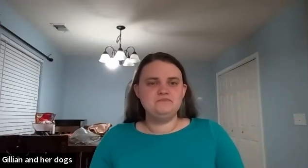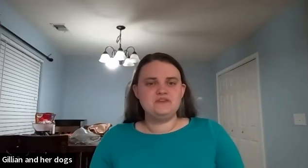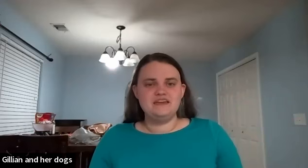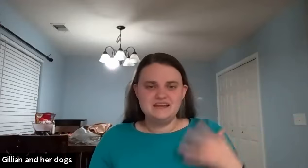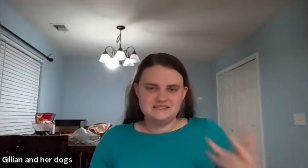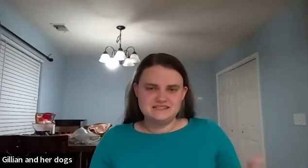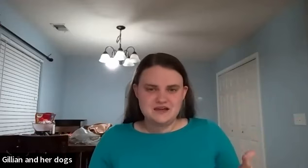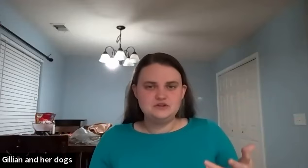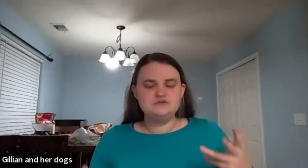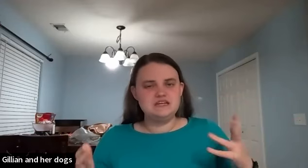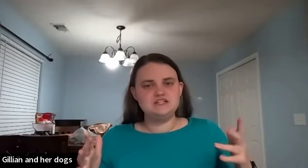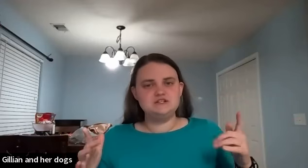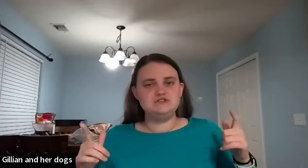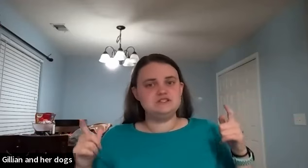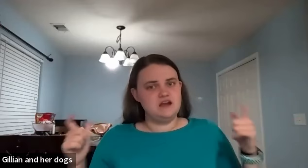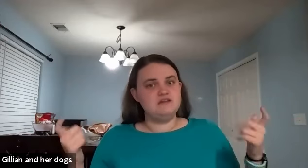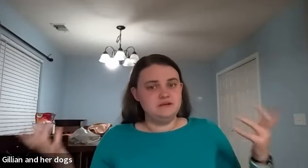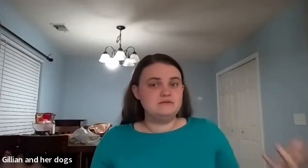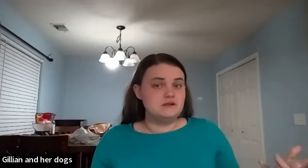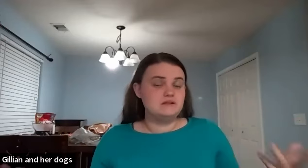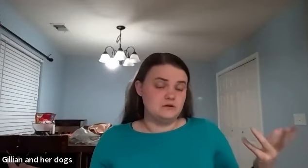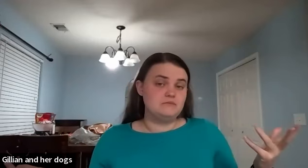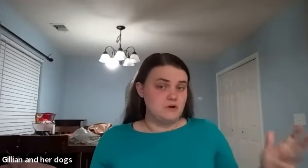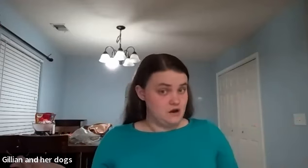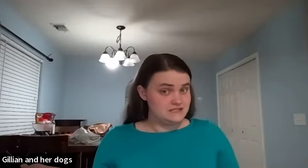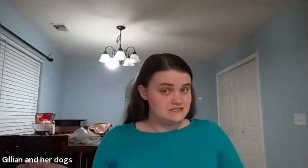in asl you tend to just kind of be a little bit more honest